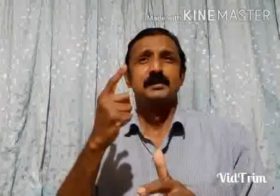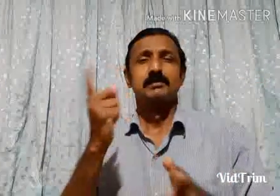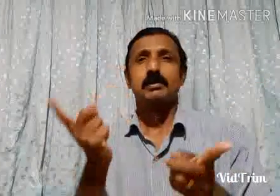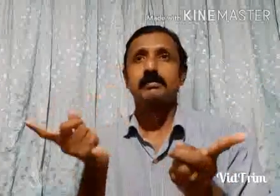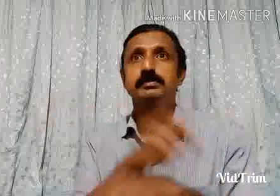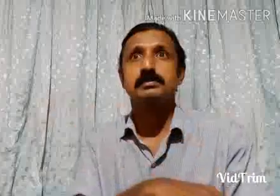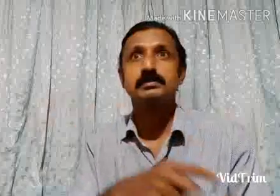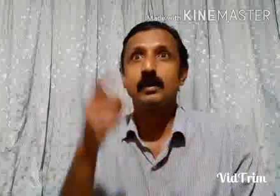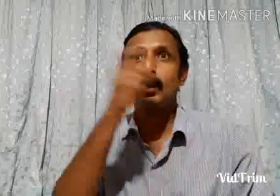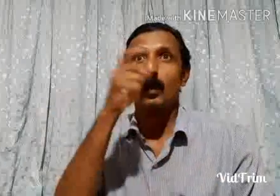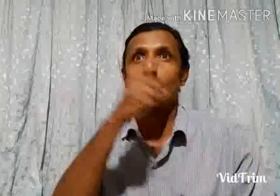I'm not a bitch.